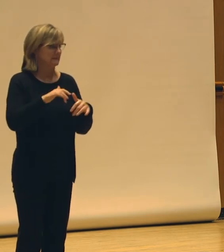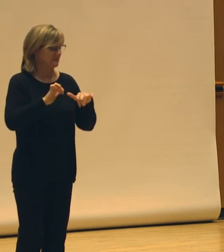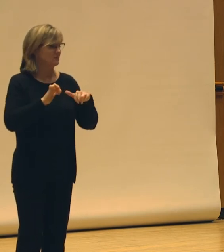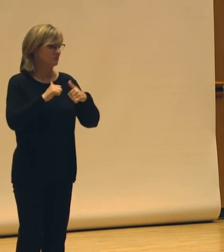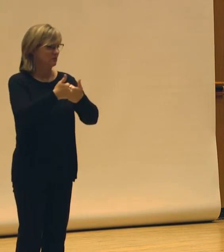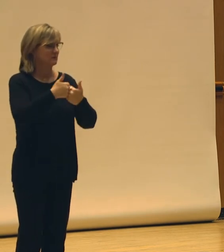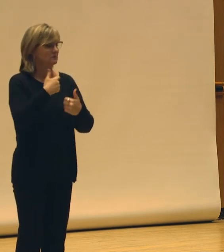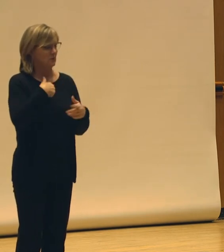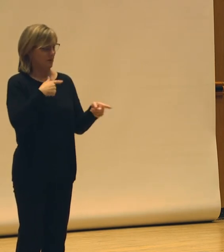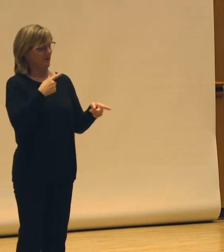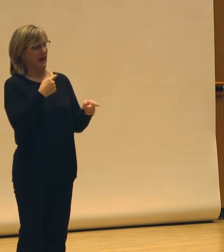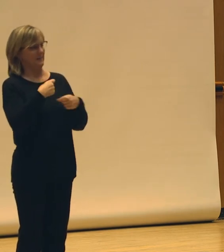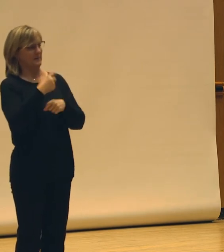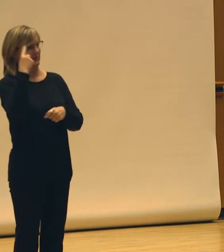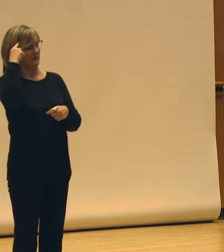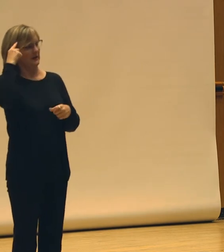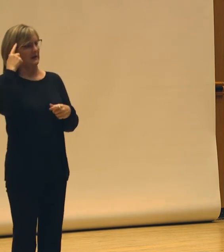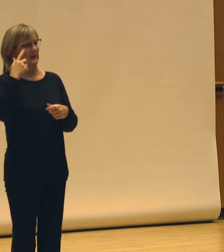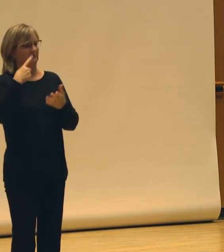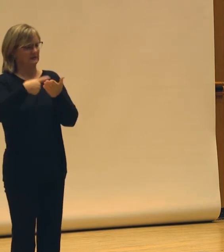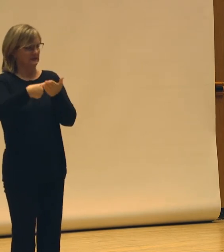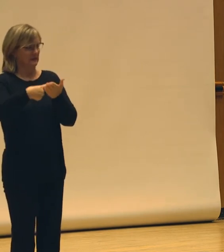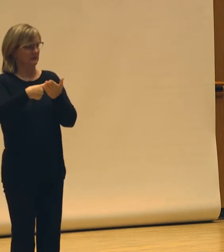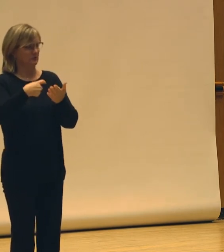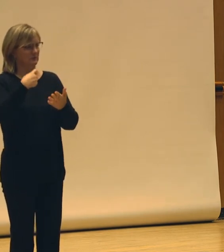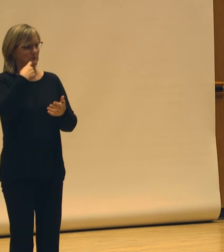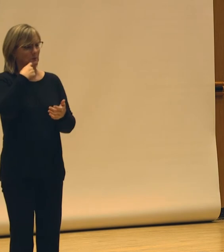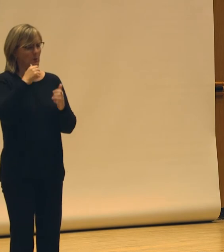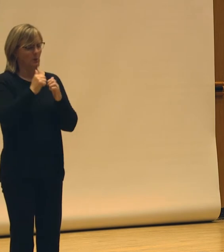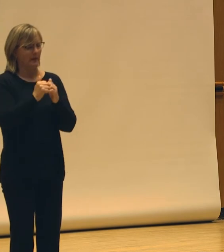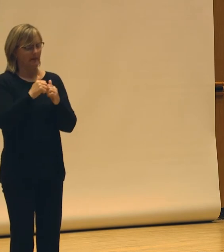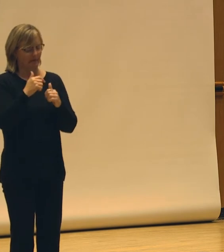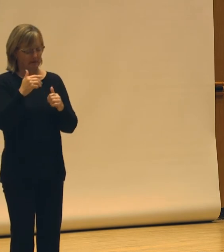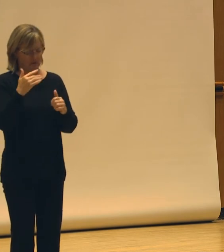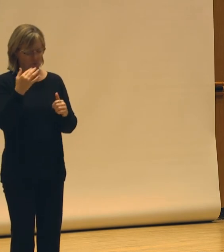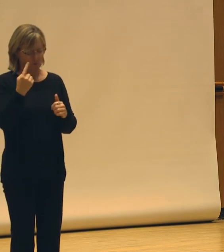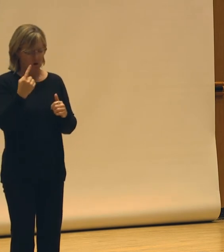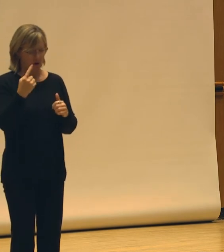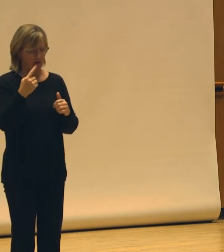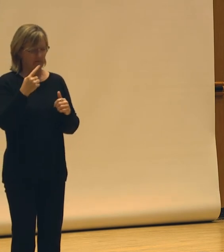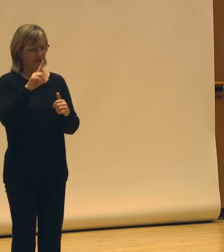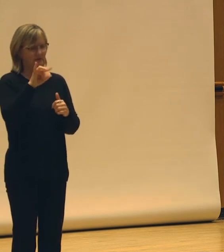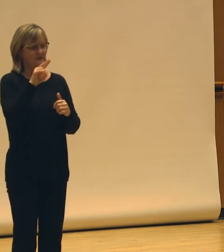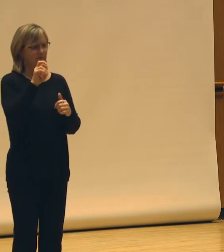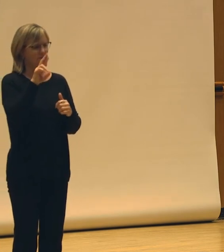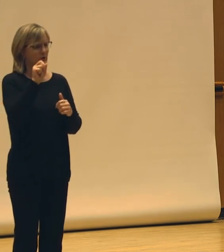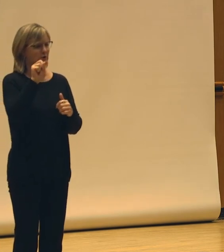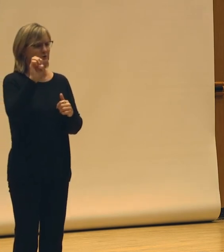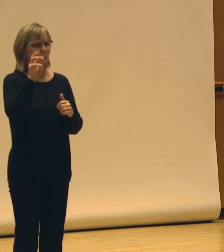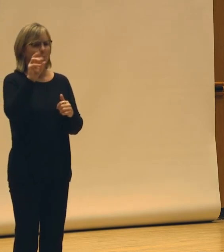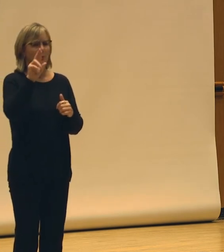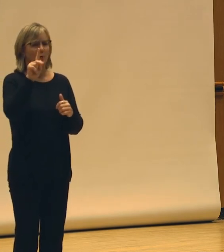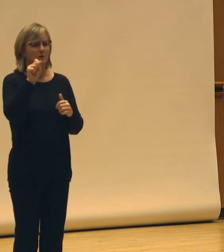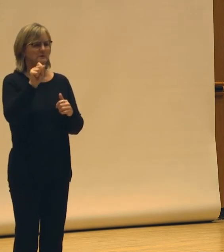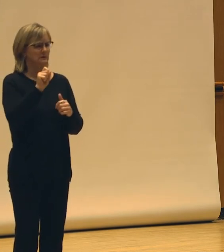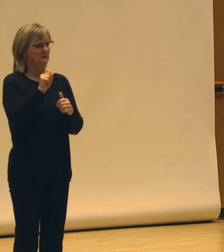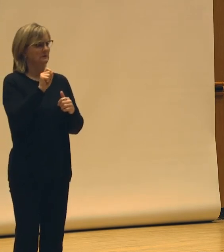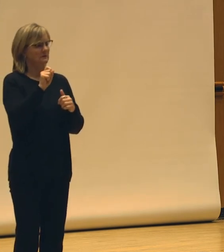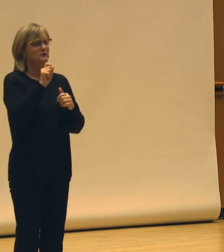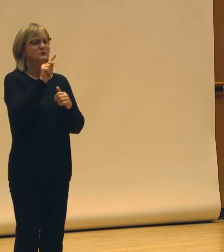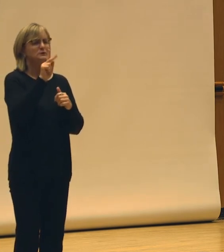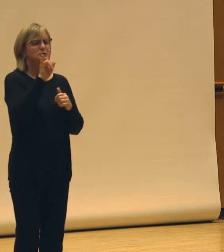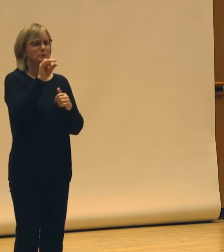You know, you make me think of a discussion that I was having with one of the Diverse Works studio visit artists